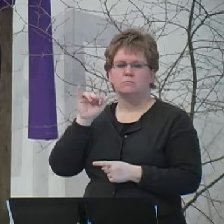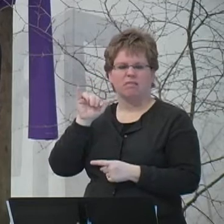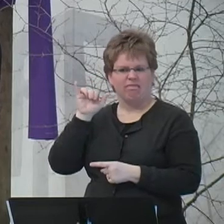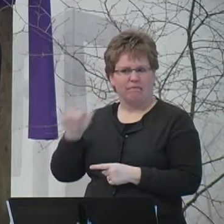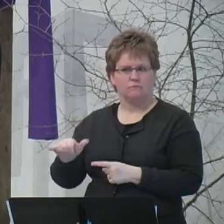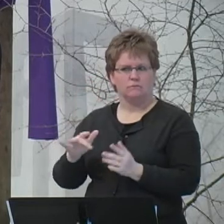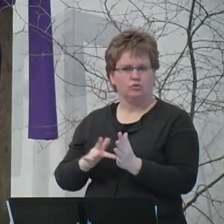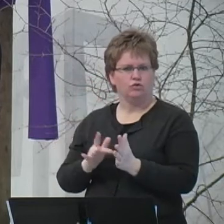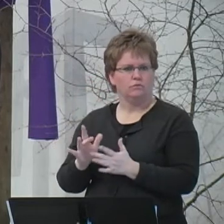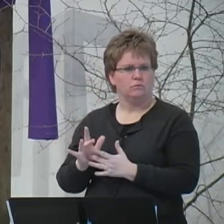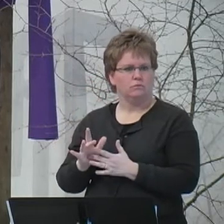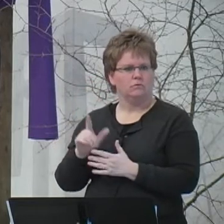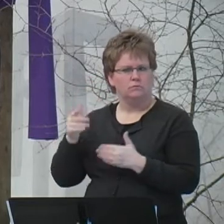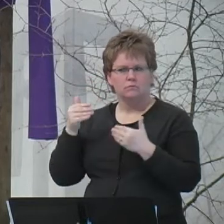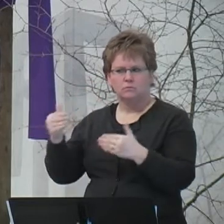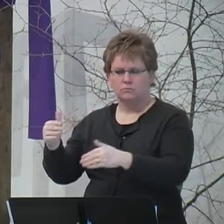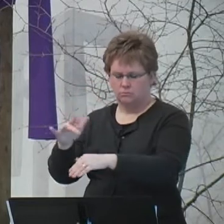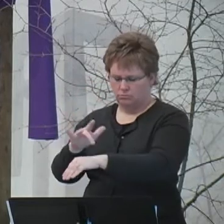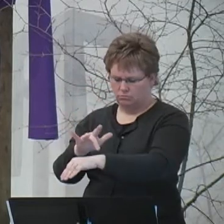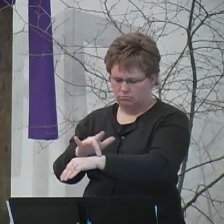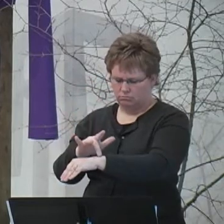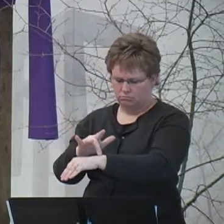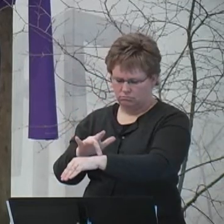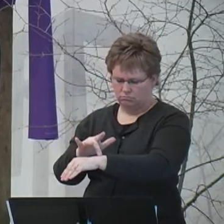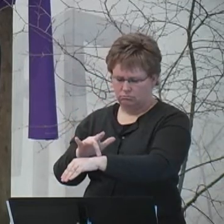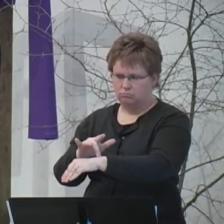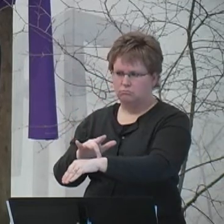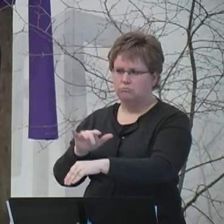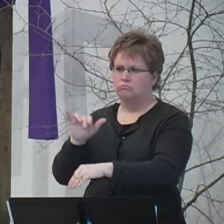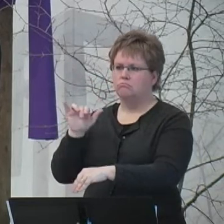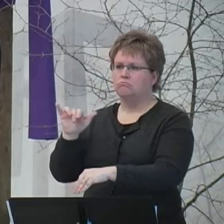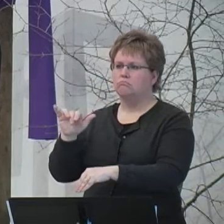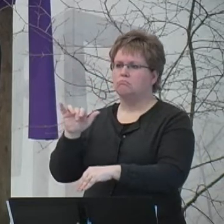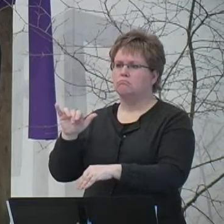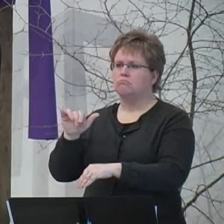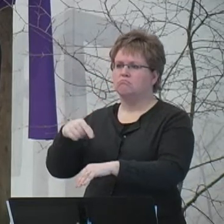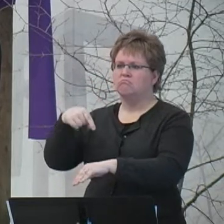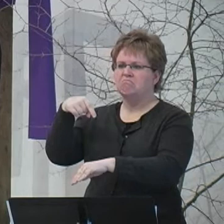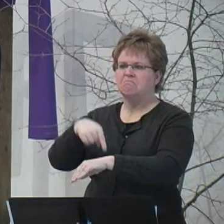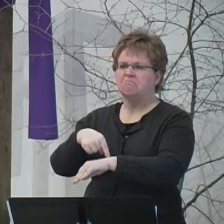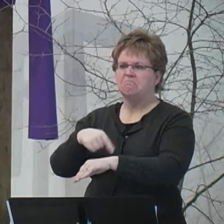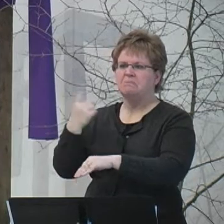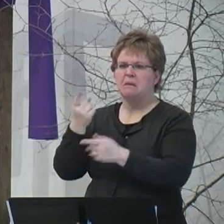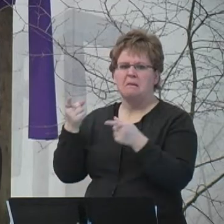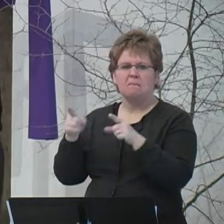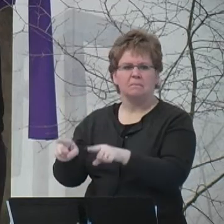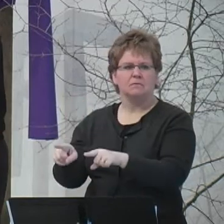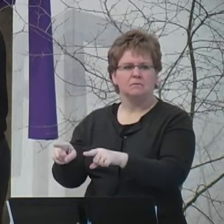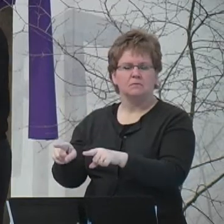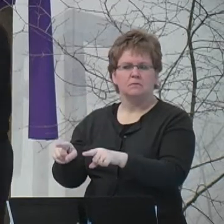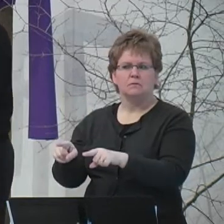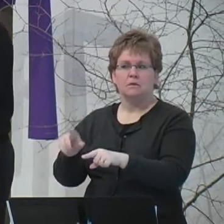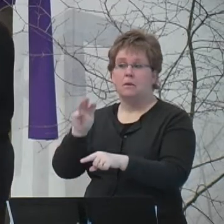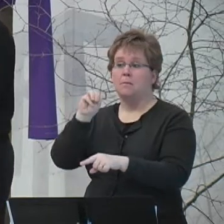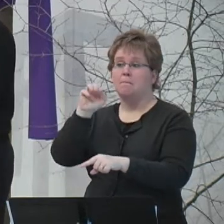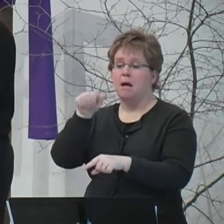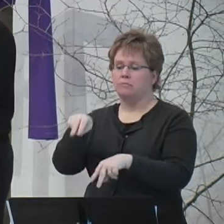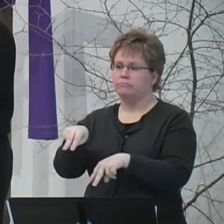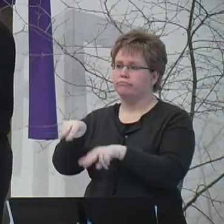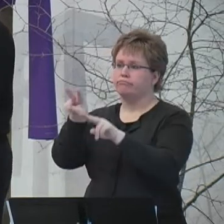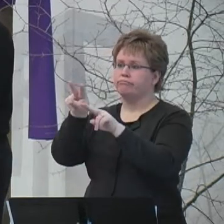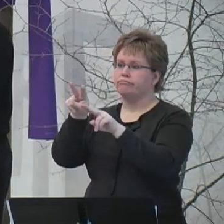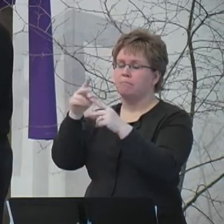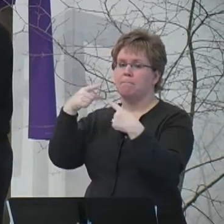tenderly touch the scars, outlines of a deep piercing. And he finally looked up again into her